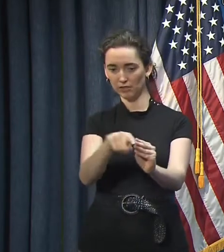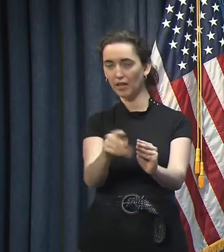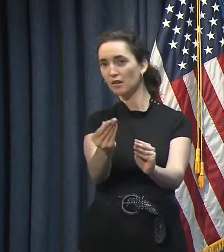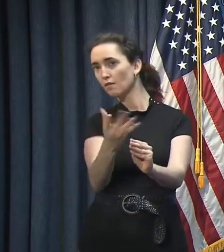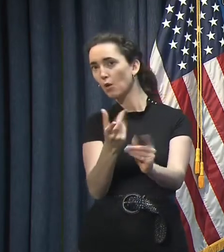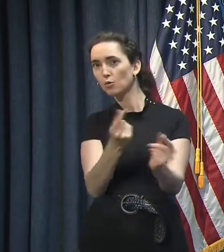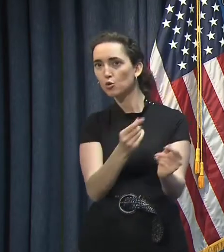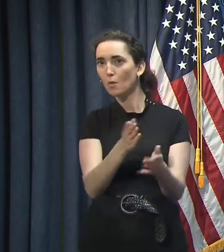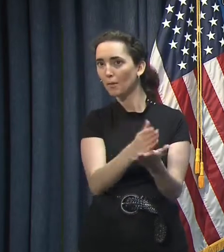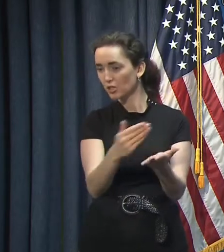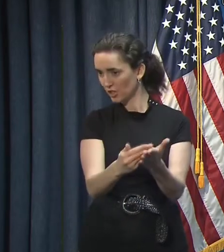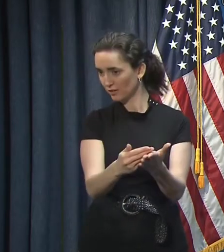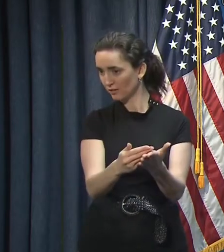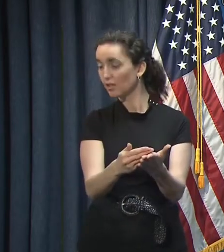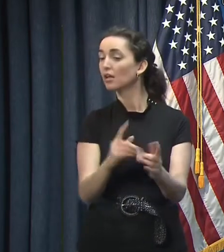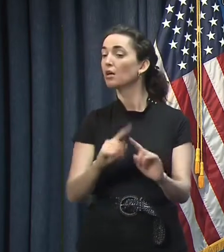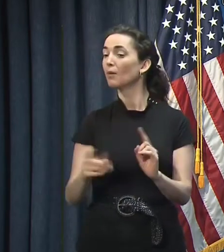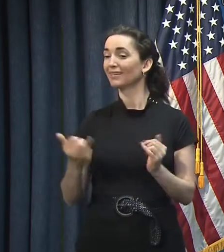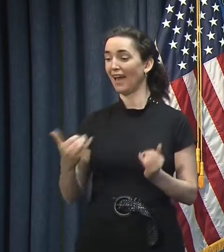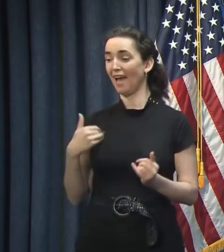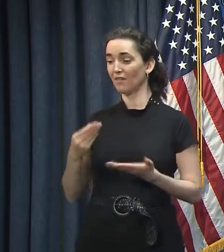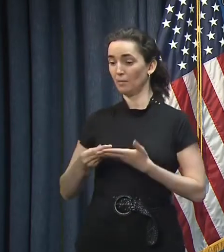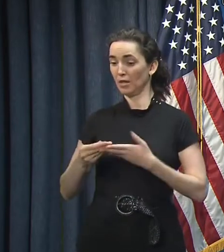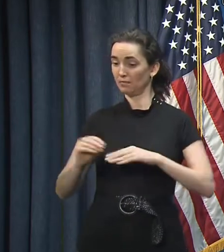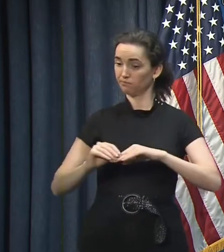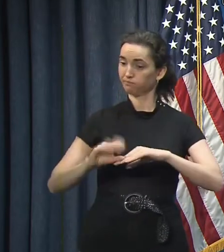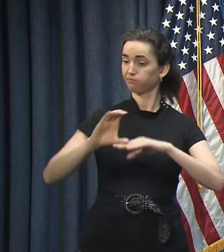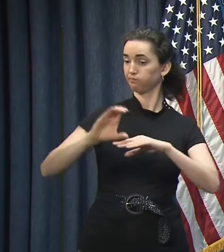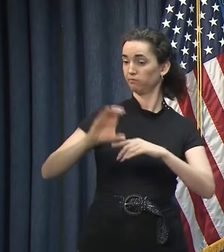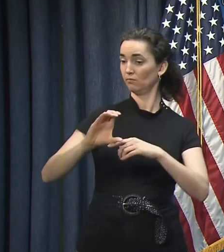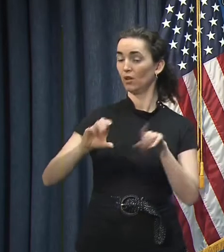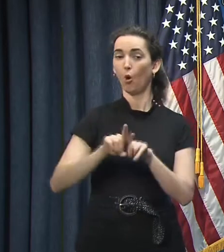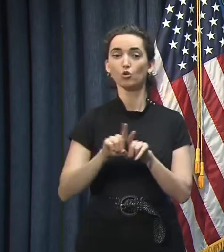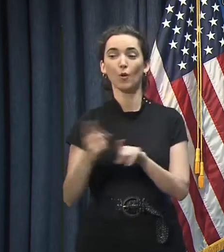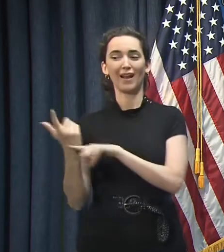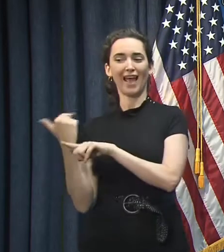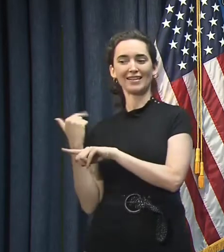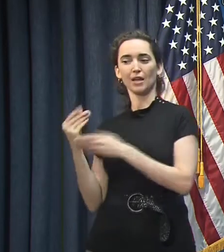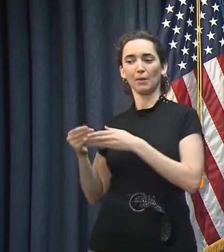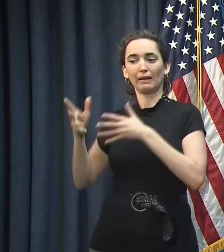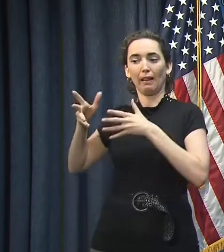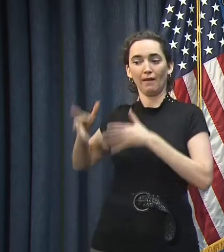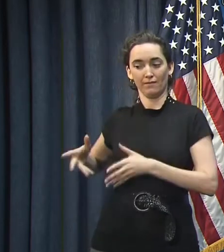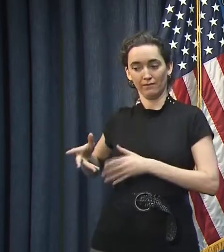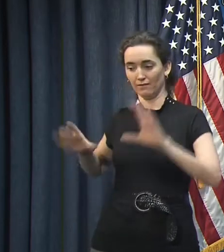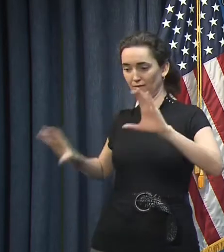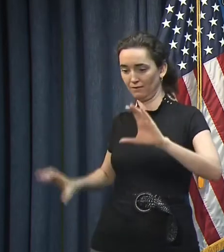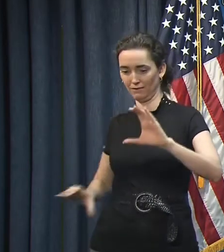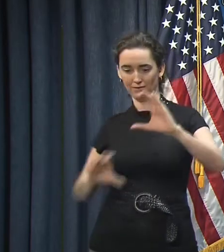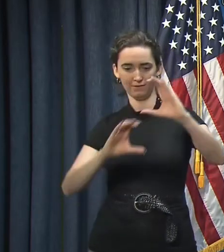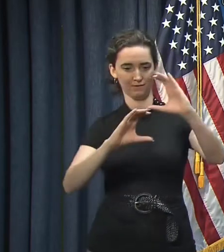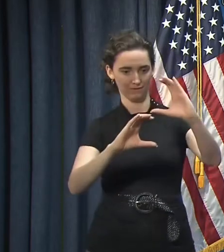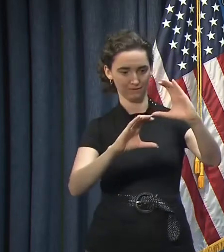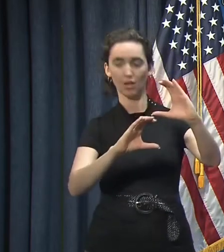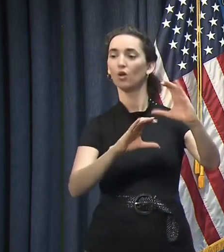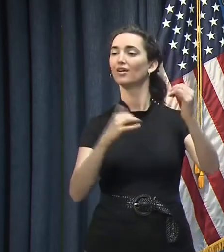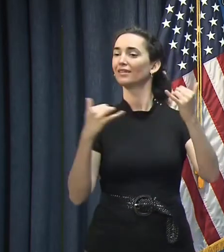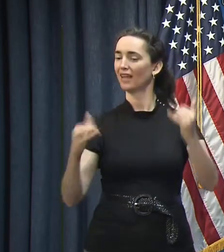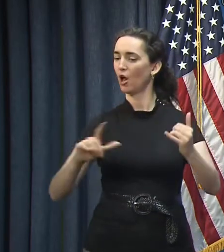else. But that excess that we had, along with surplus from the previous year, really has put Louisiana in a much better